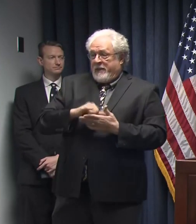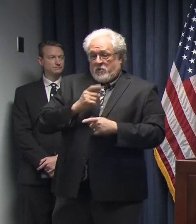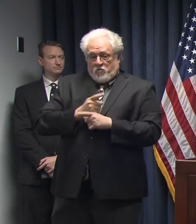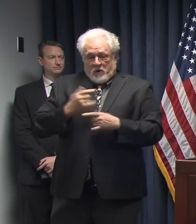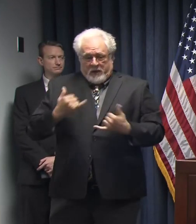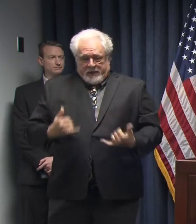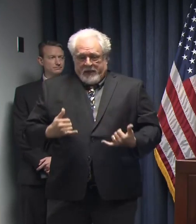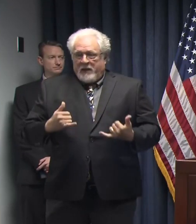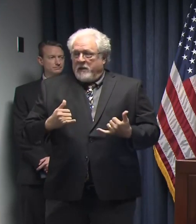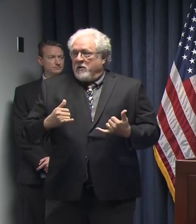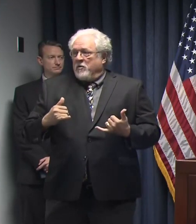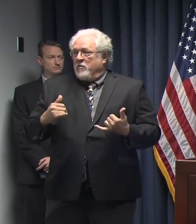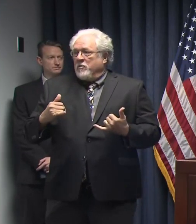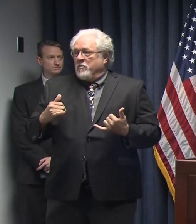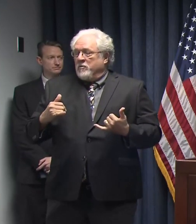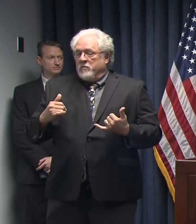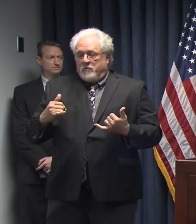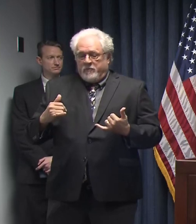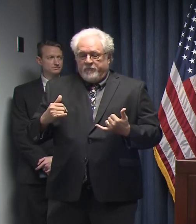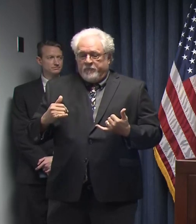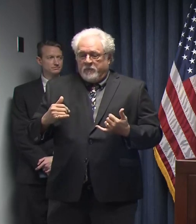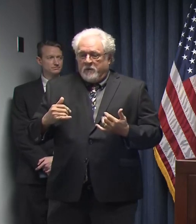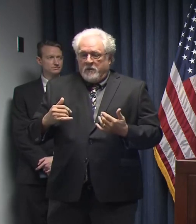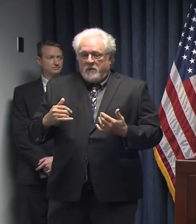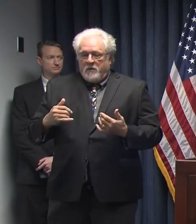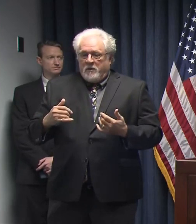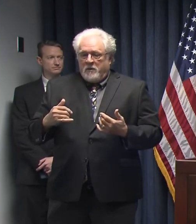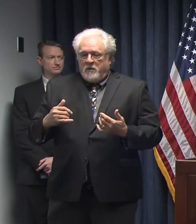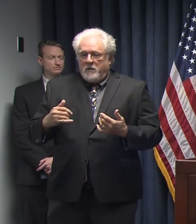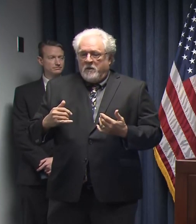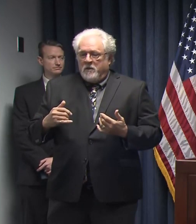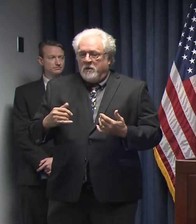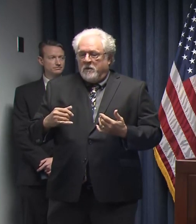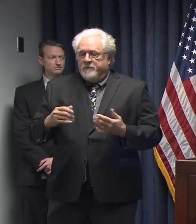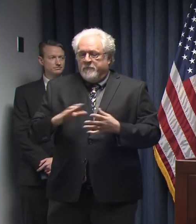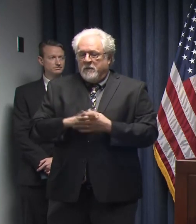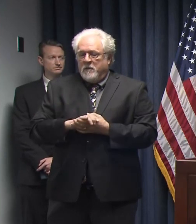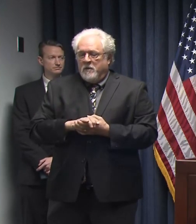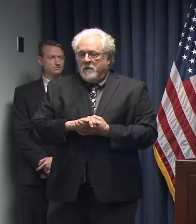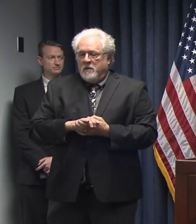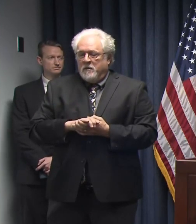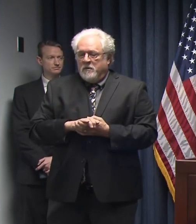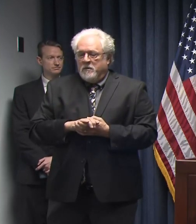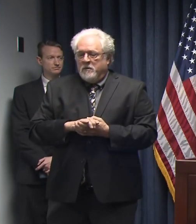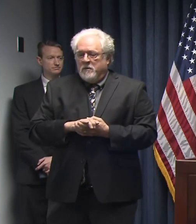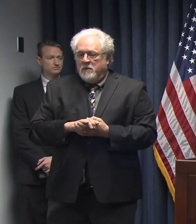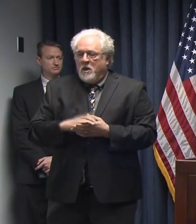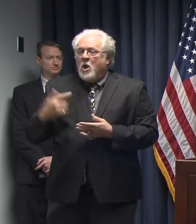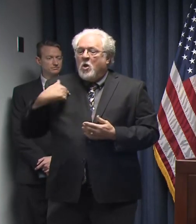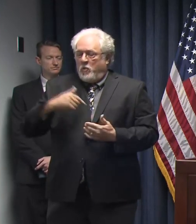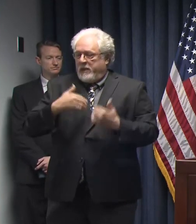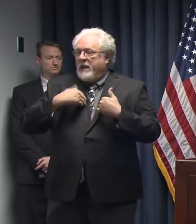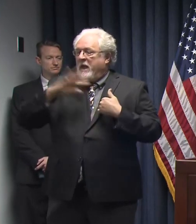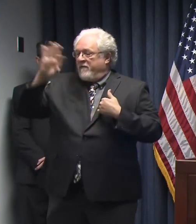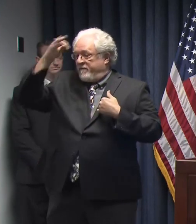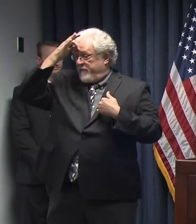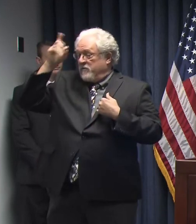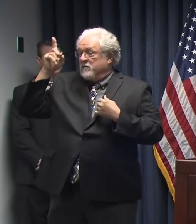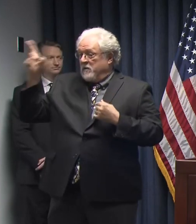now, even if we, as you know, we have the federal government